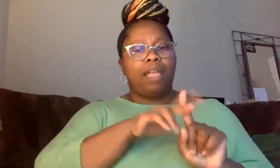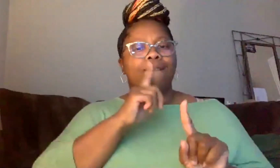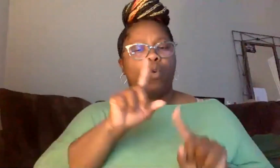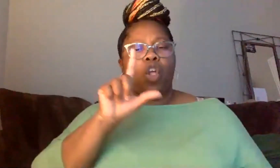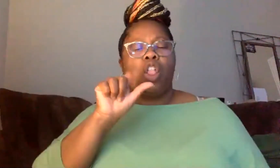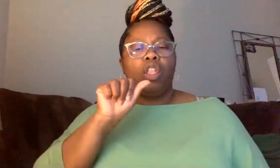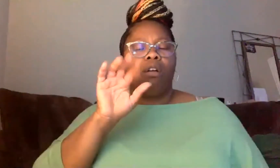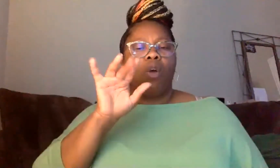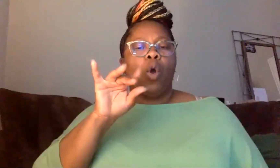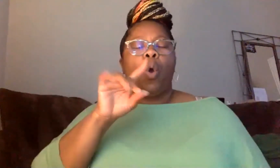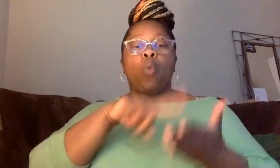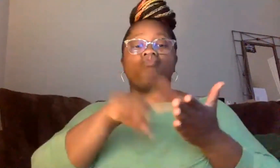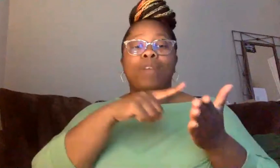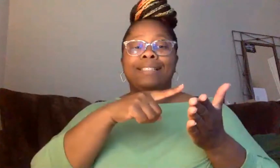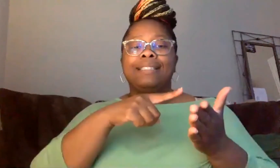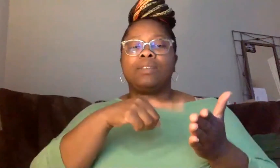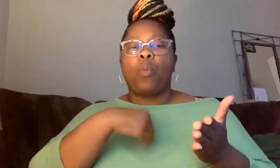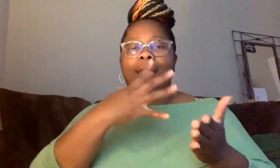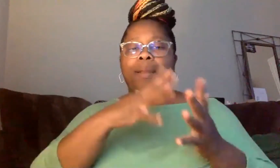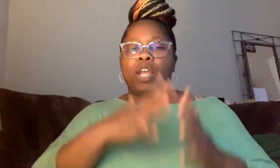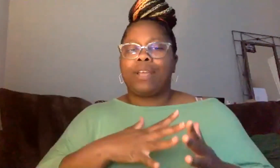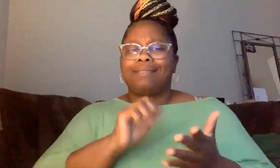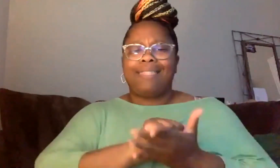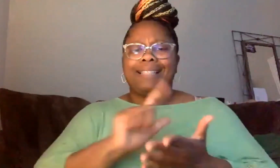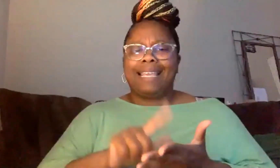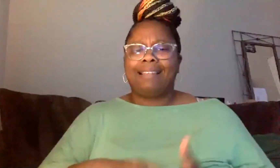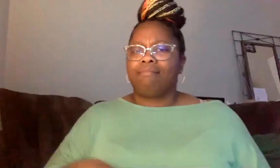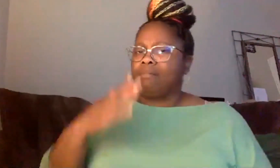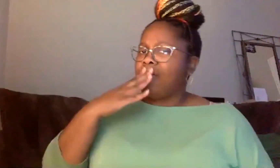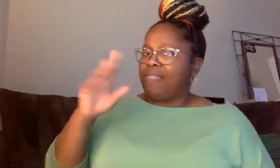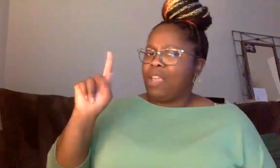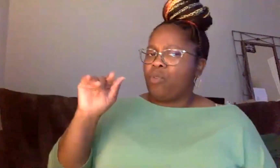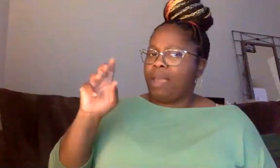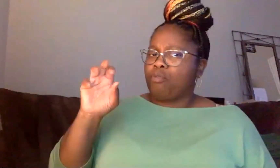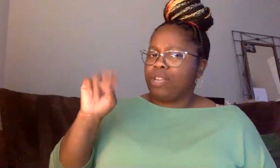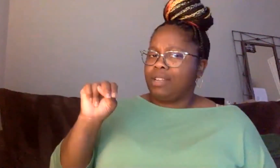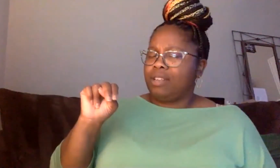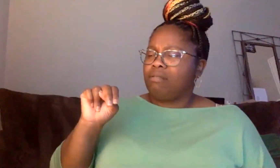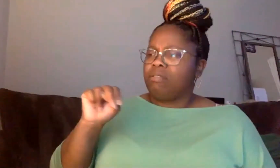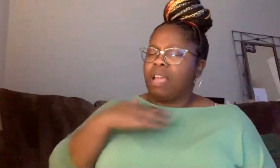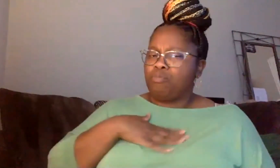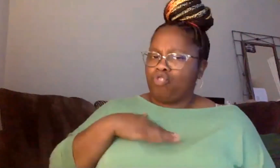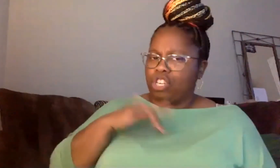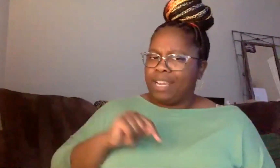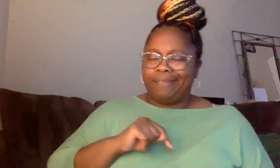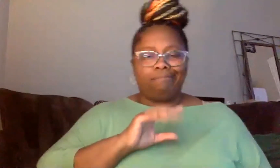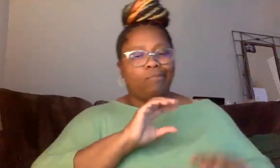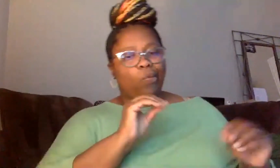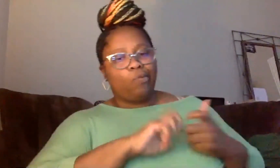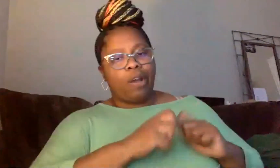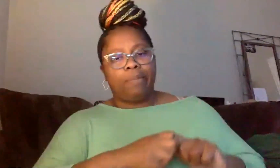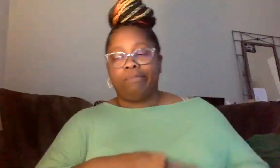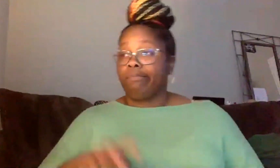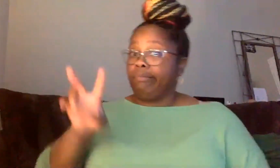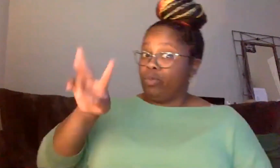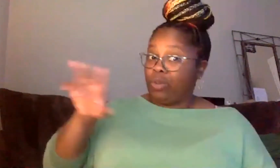Great. Thank you. Thank you, Appreciate it. Really appreciate it. It's so good to get a 22-year-old's